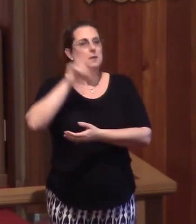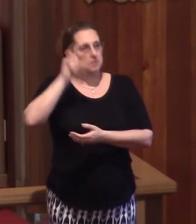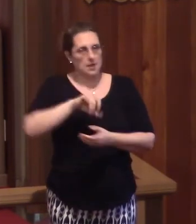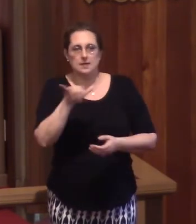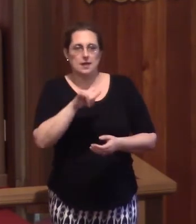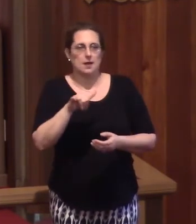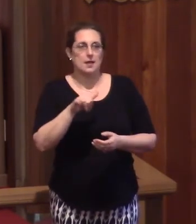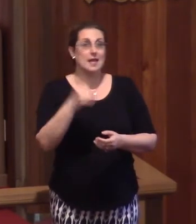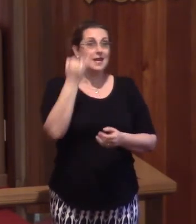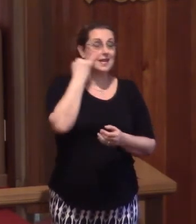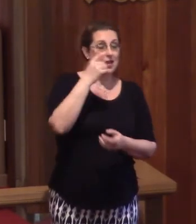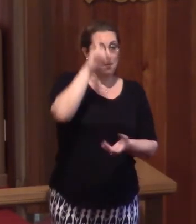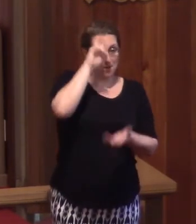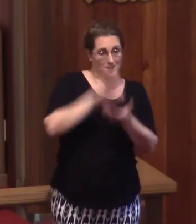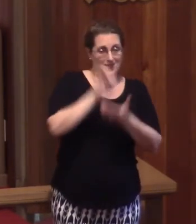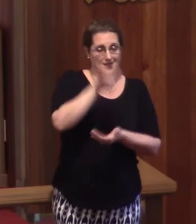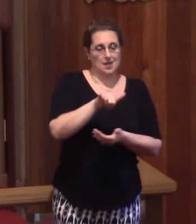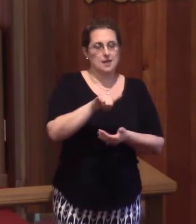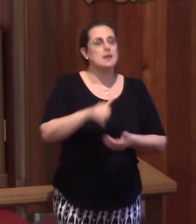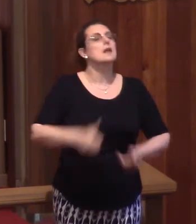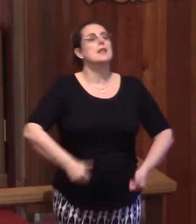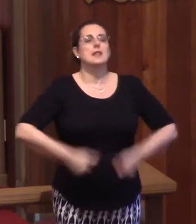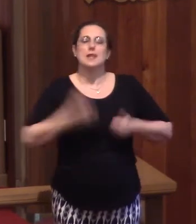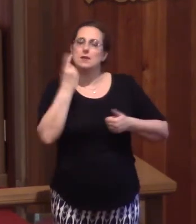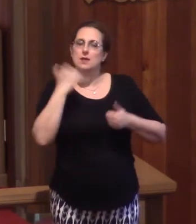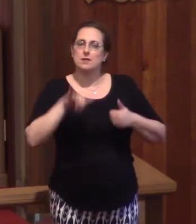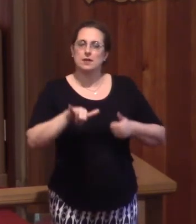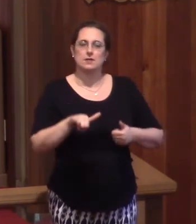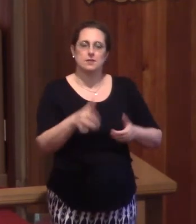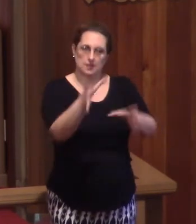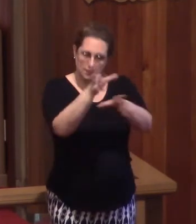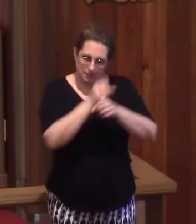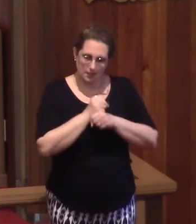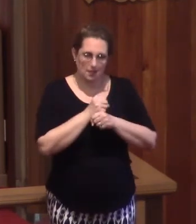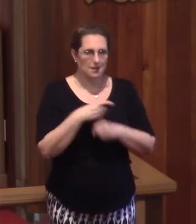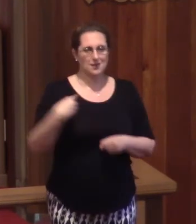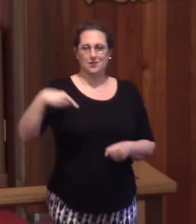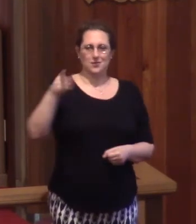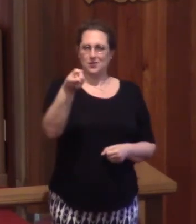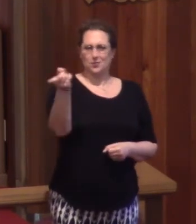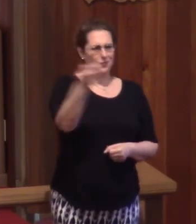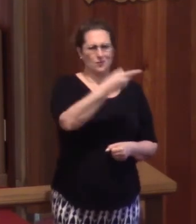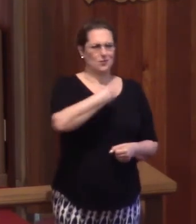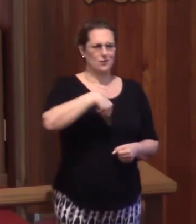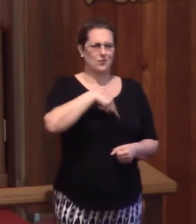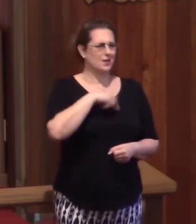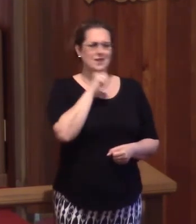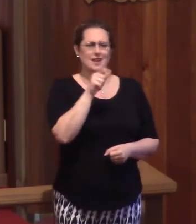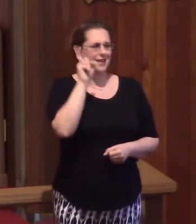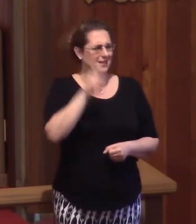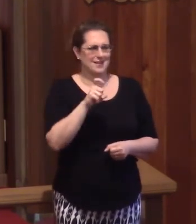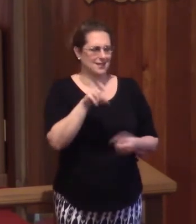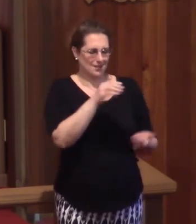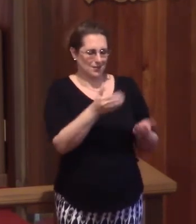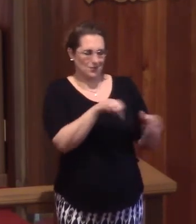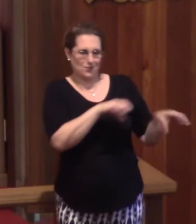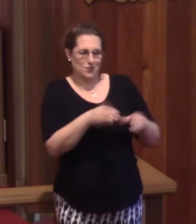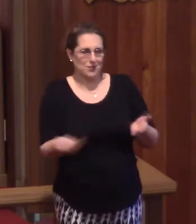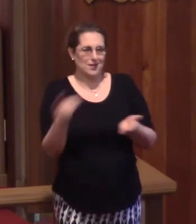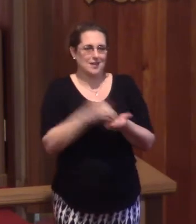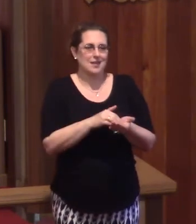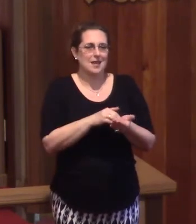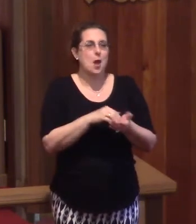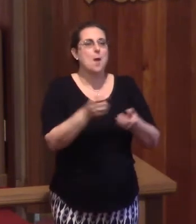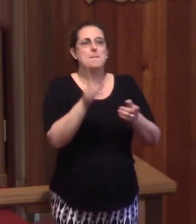have eternal life. You and I don't need a do-over, but rather we must receive the